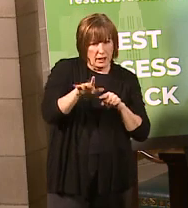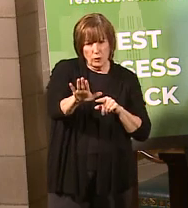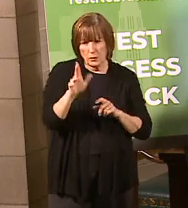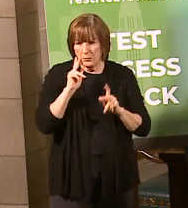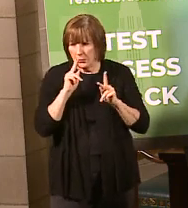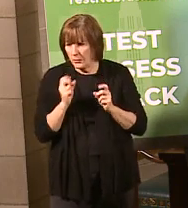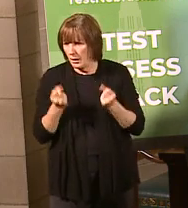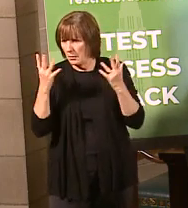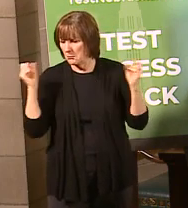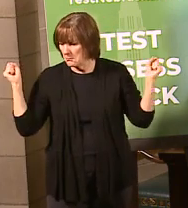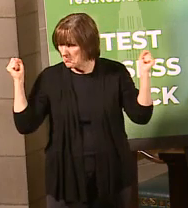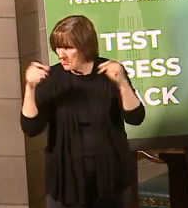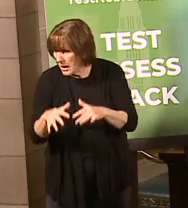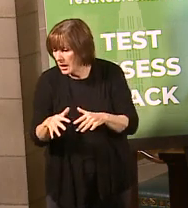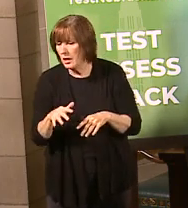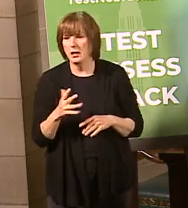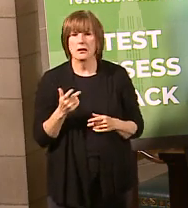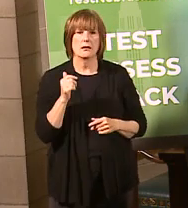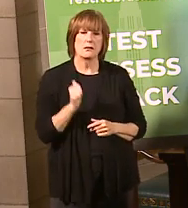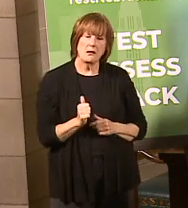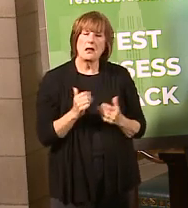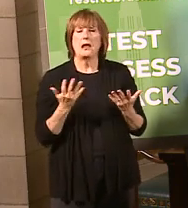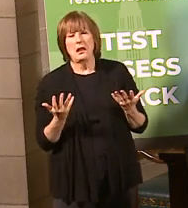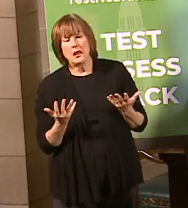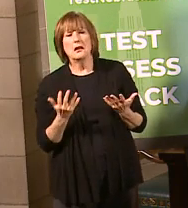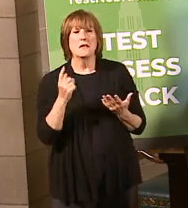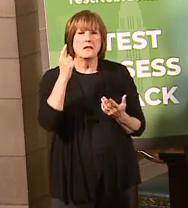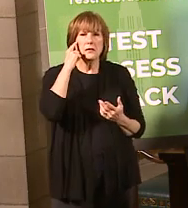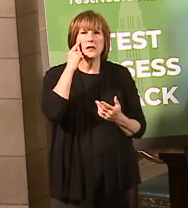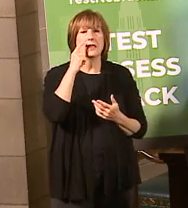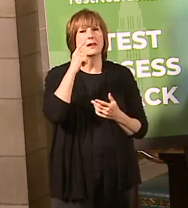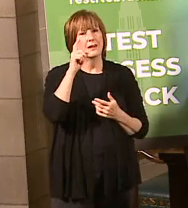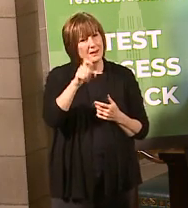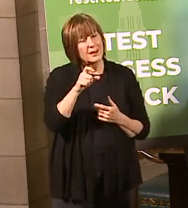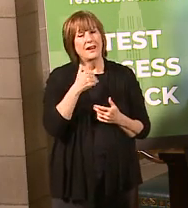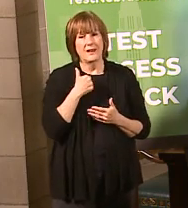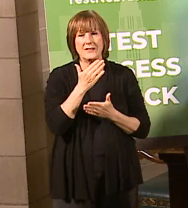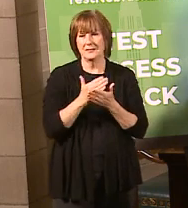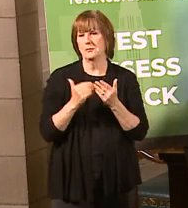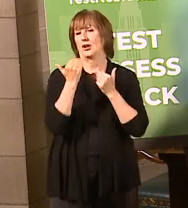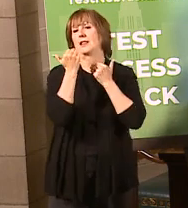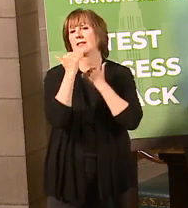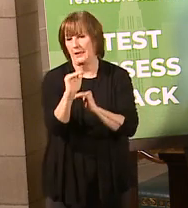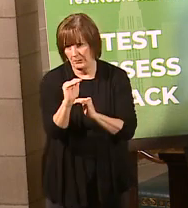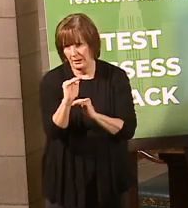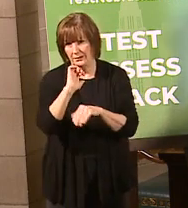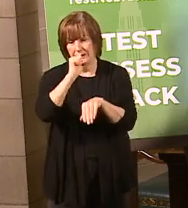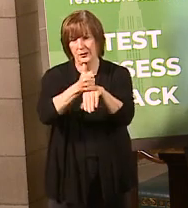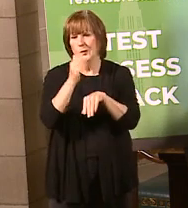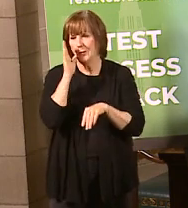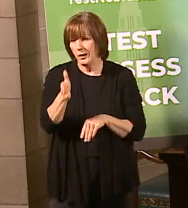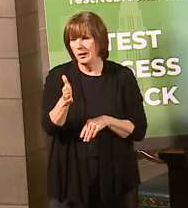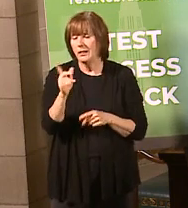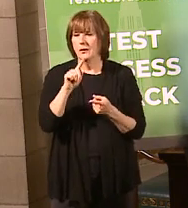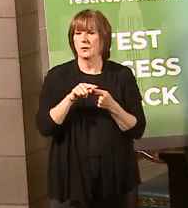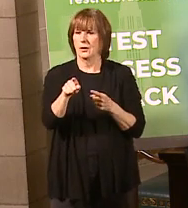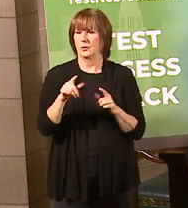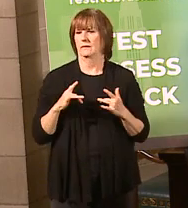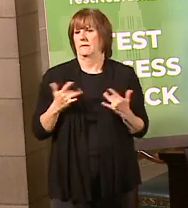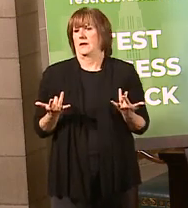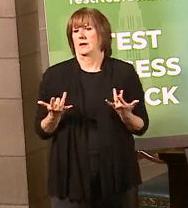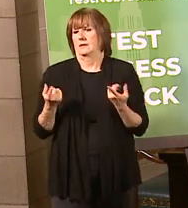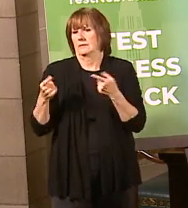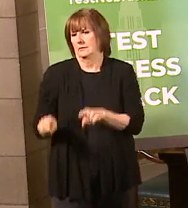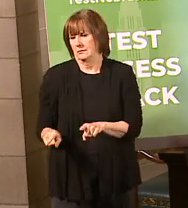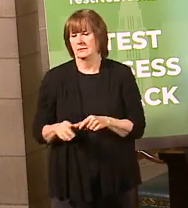the time of your event, you can certainly count on some sort of restrictions that are going to be in place when you have your event. So